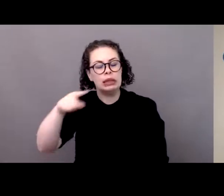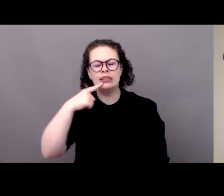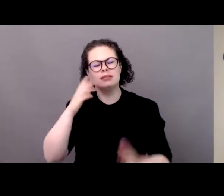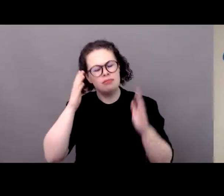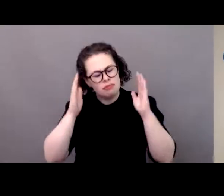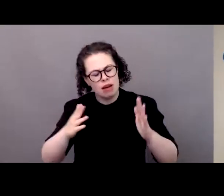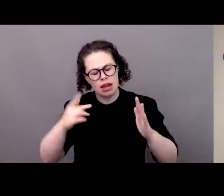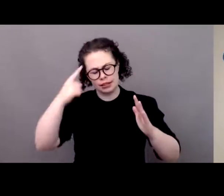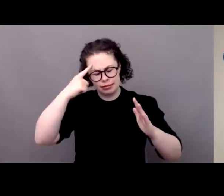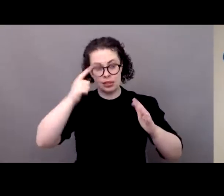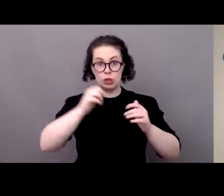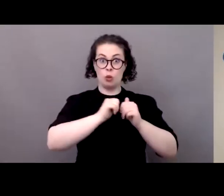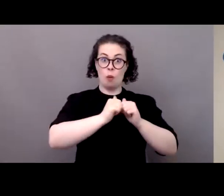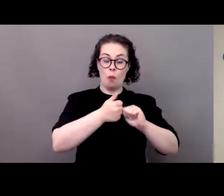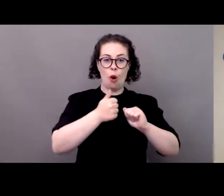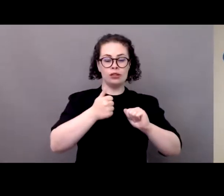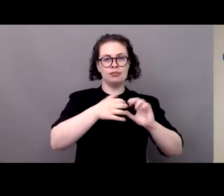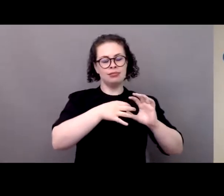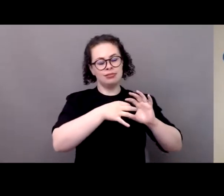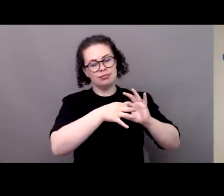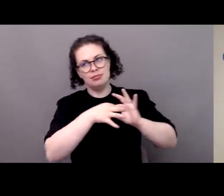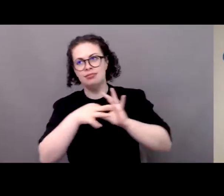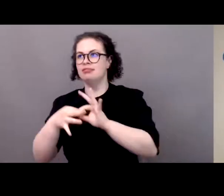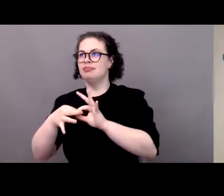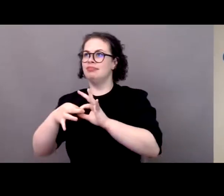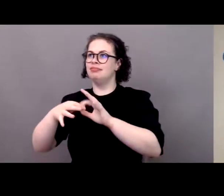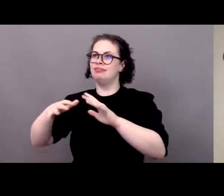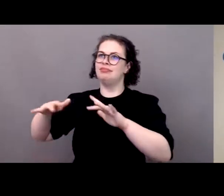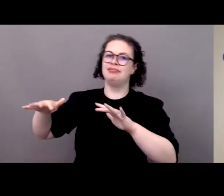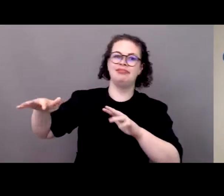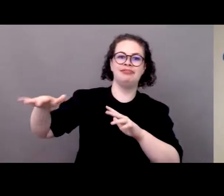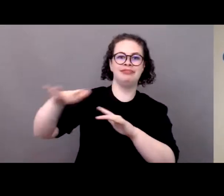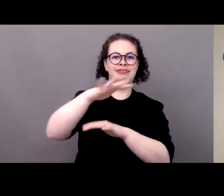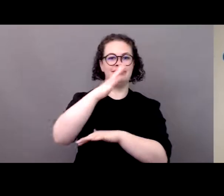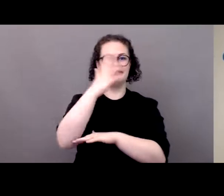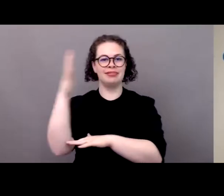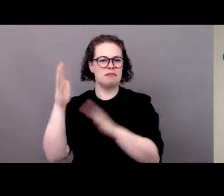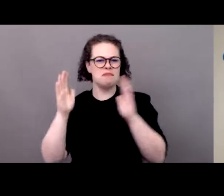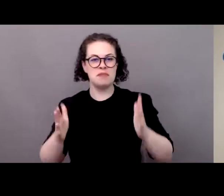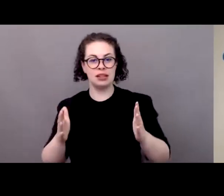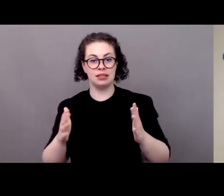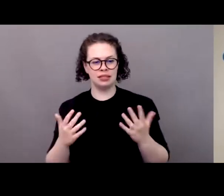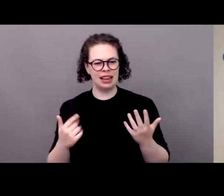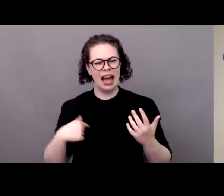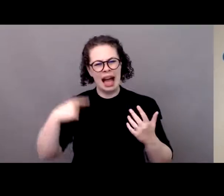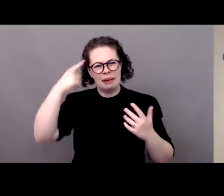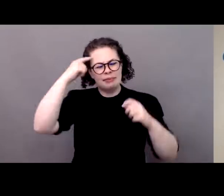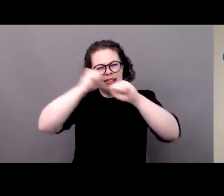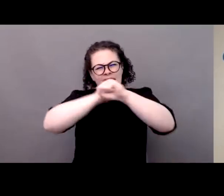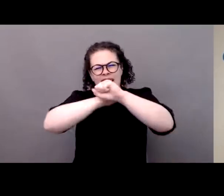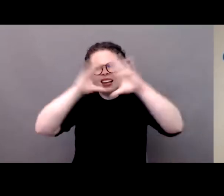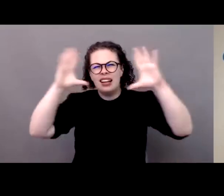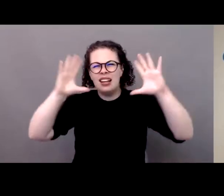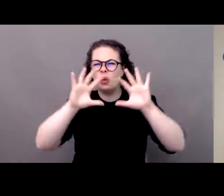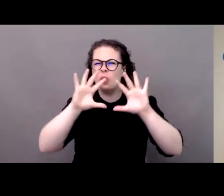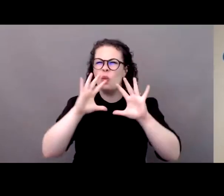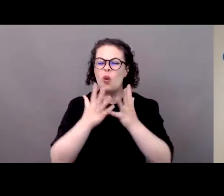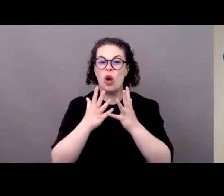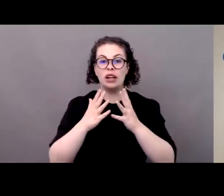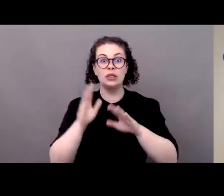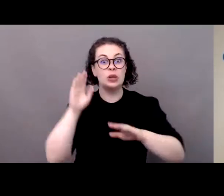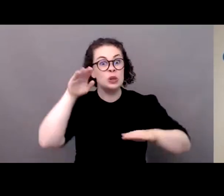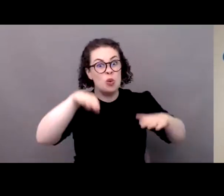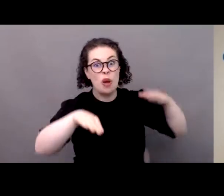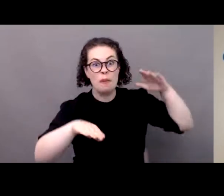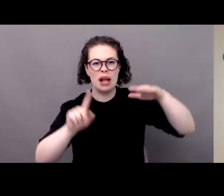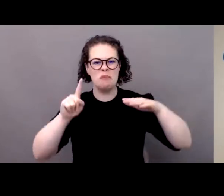doing sport and the image of jogging in a deserted park or swimming in a sea full of plastic it's again not something that we want our children